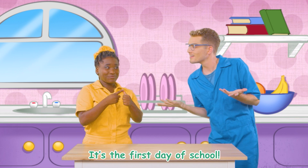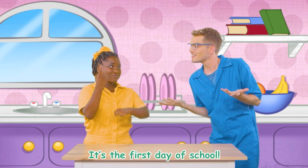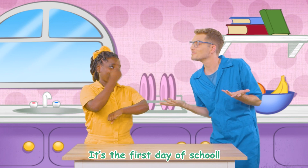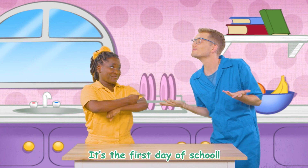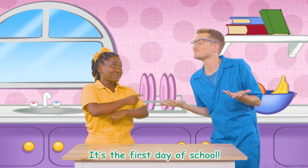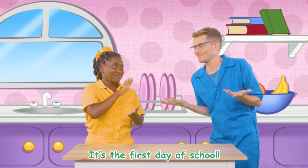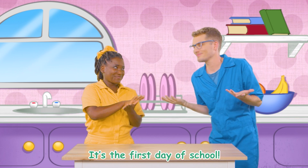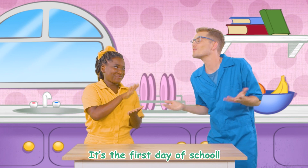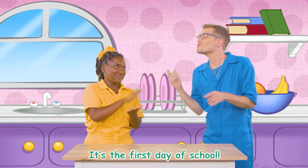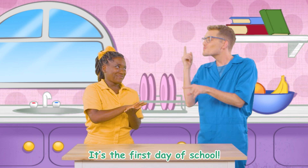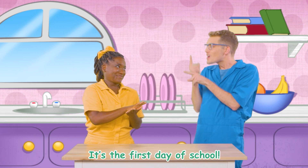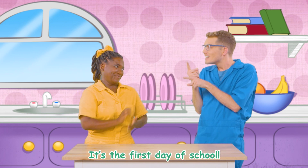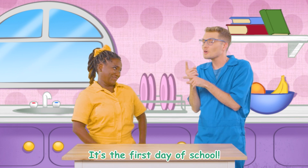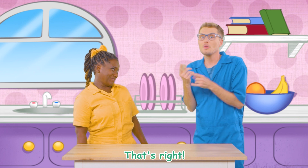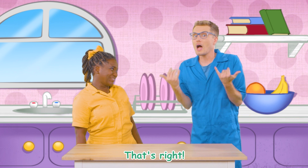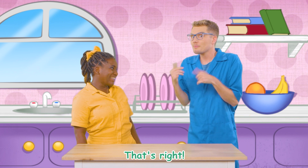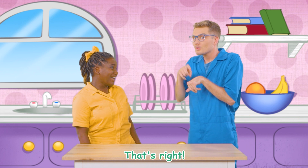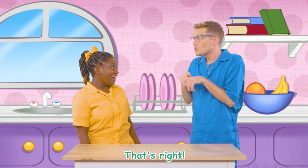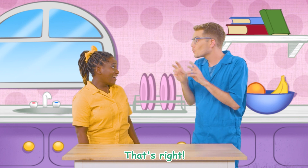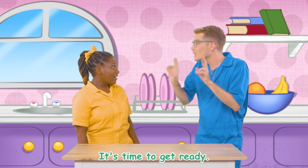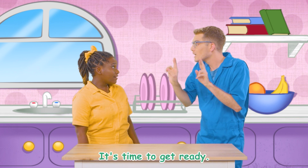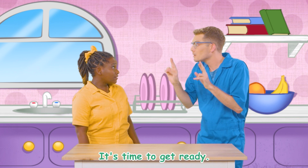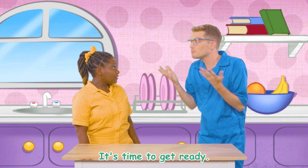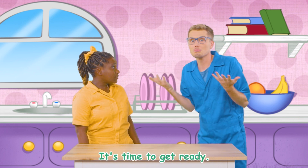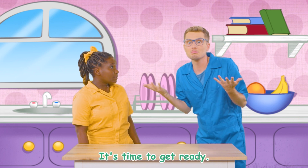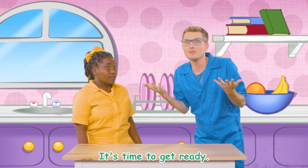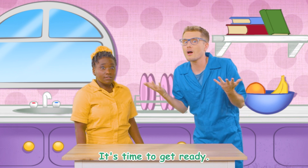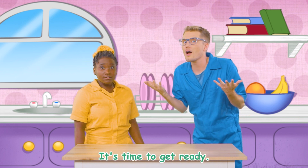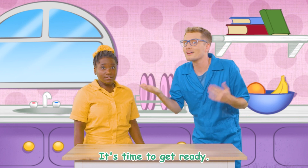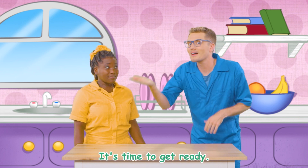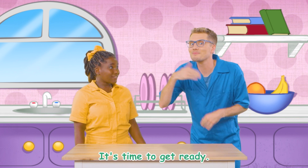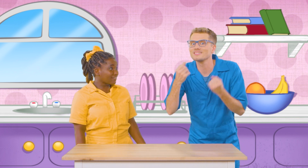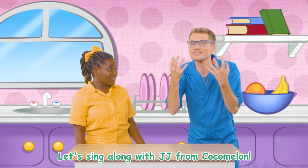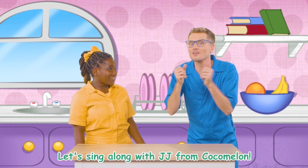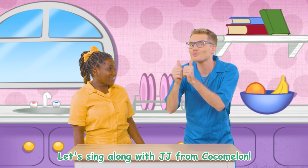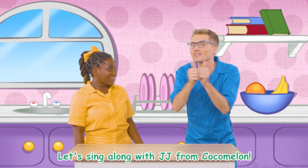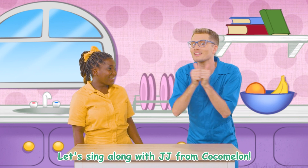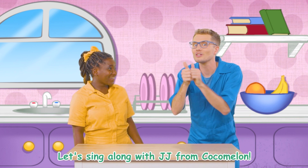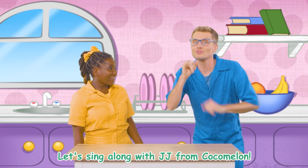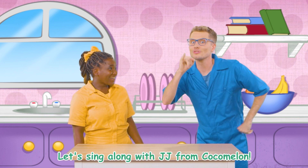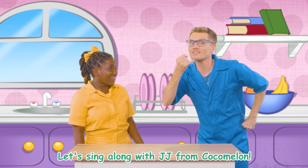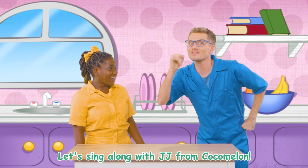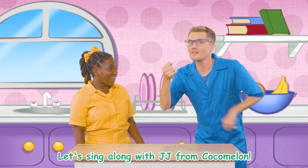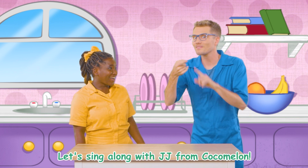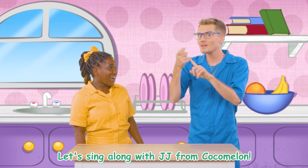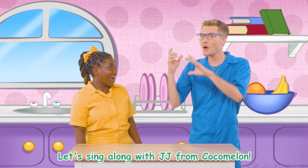It's the first day of school! That's right! It's time to get ready! Let's sing along with J.J. from